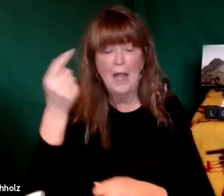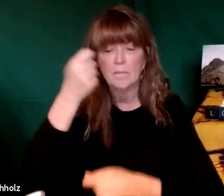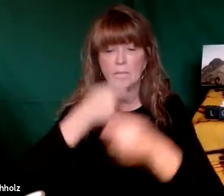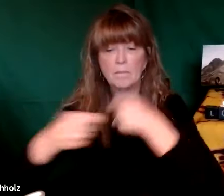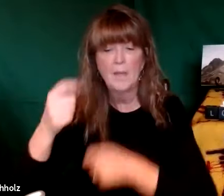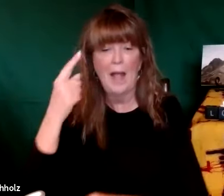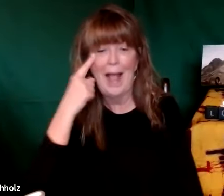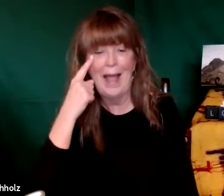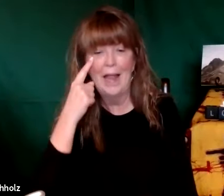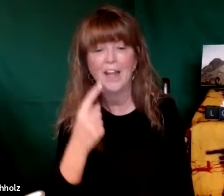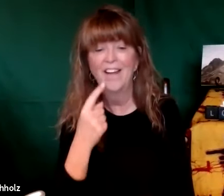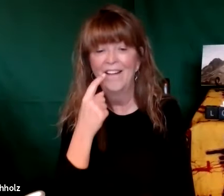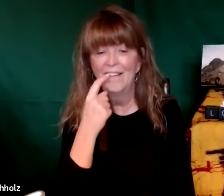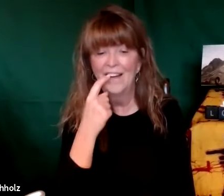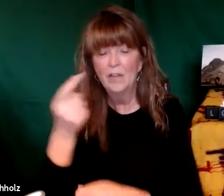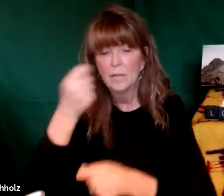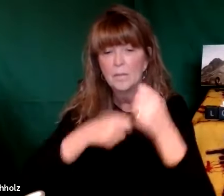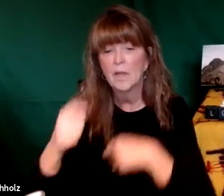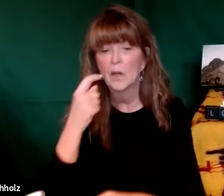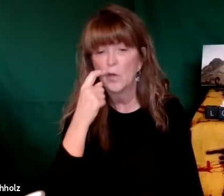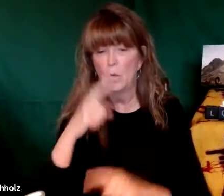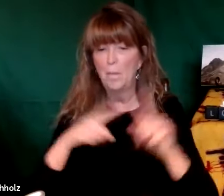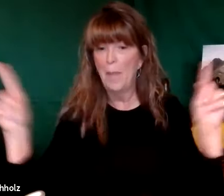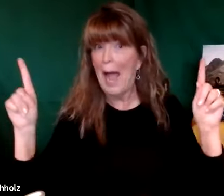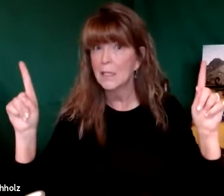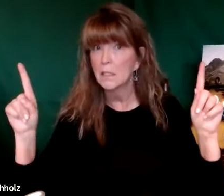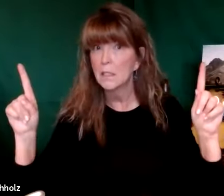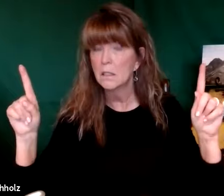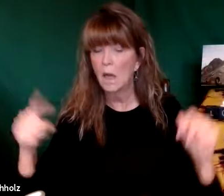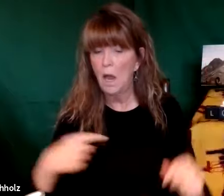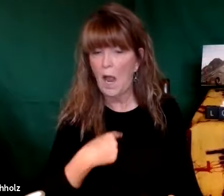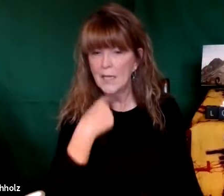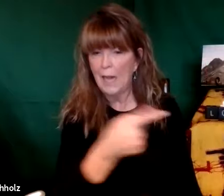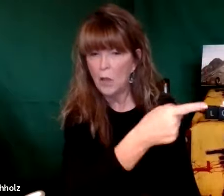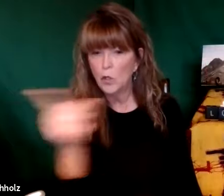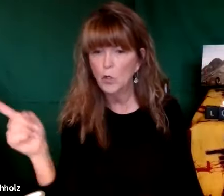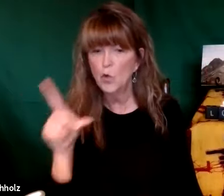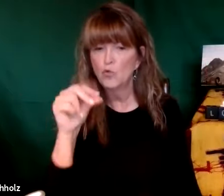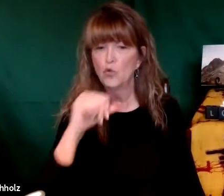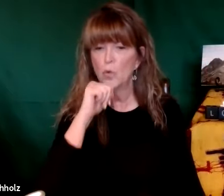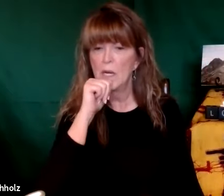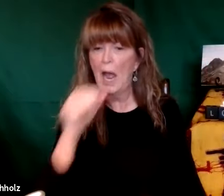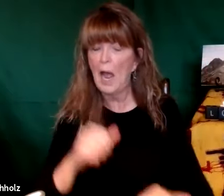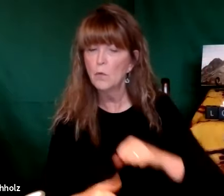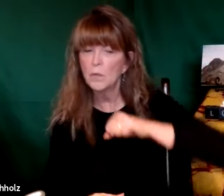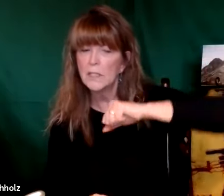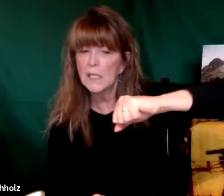see an eye for an eye and a tooth for a tooth but I tell you